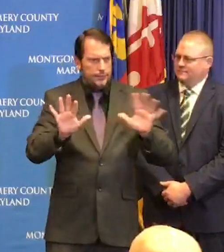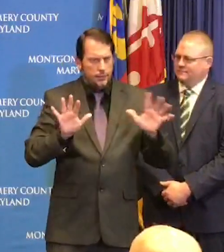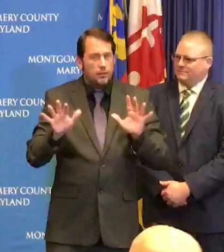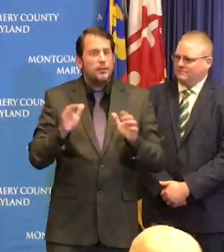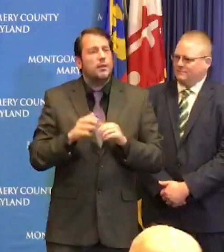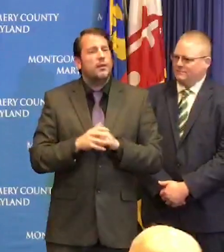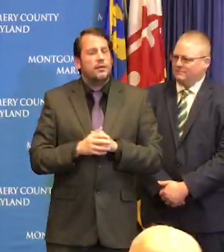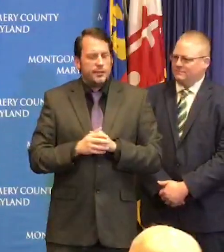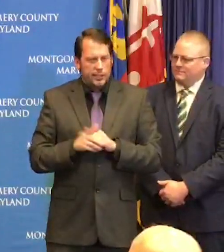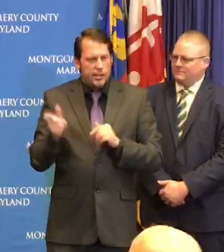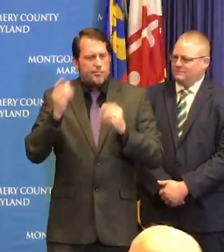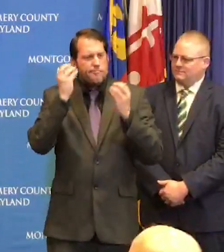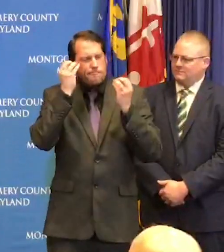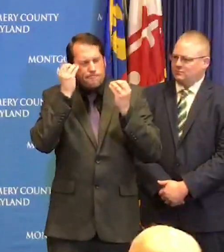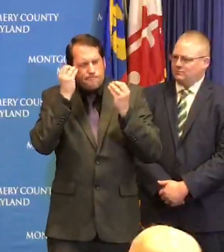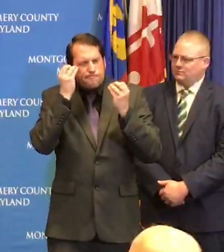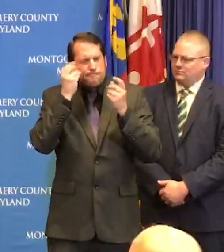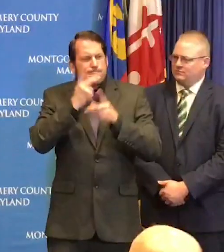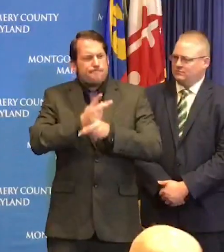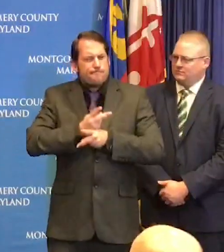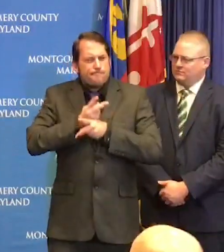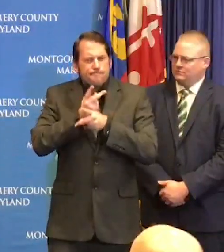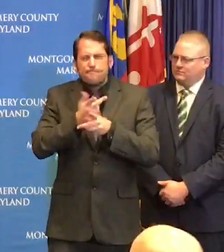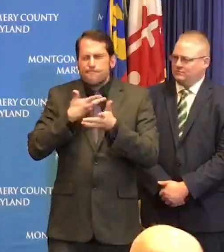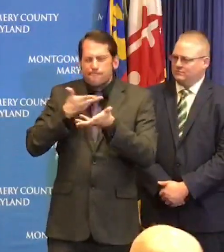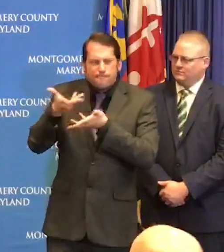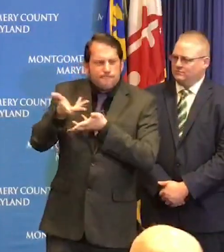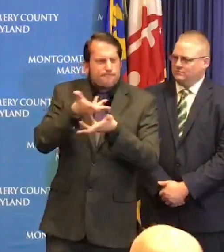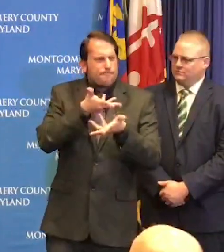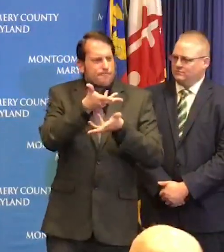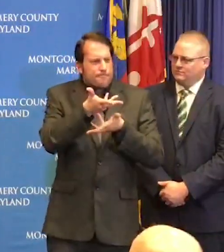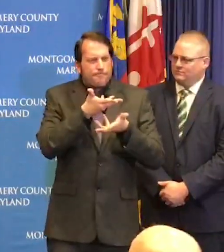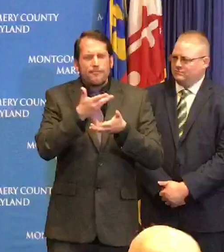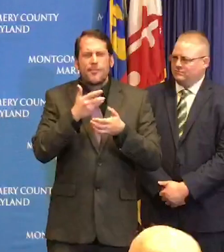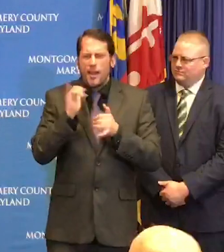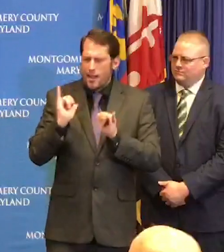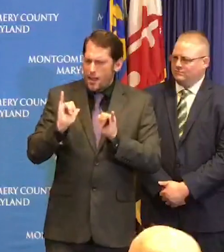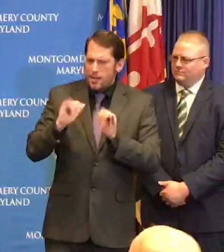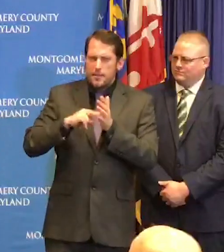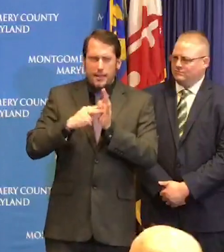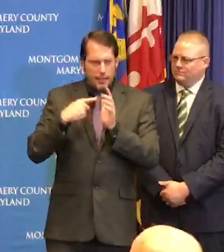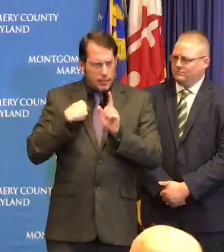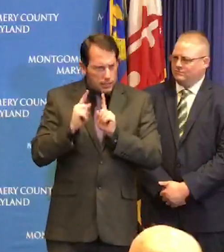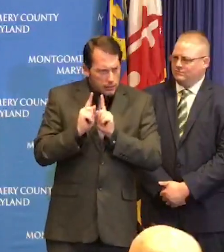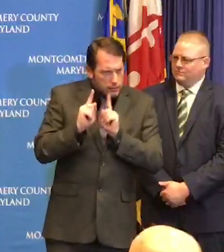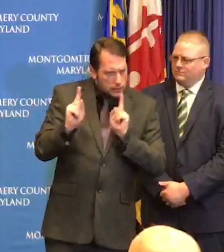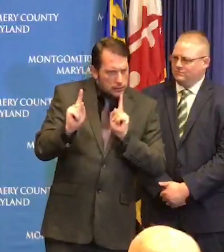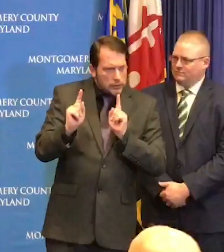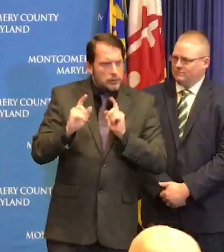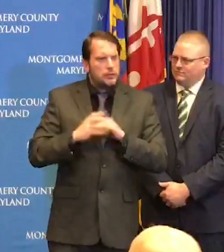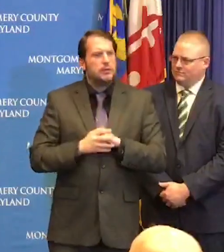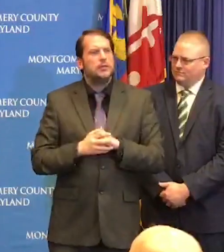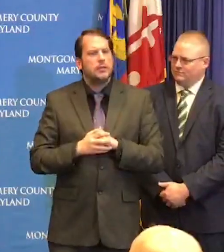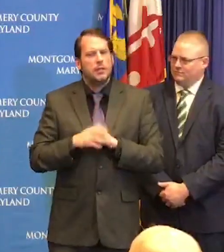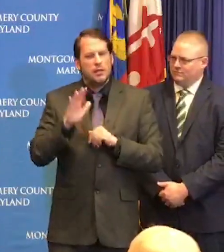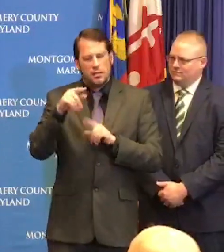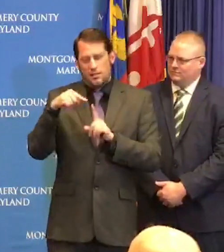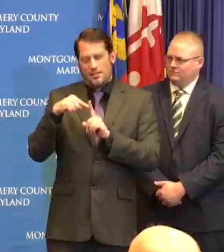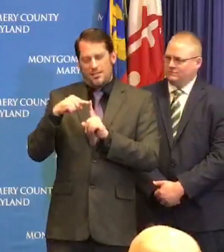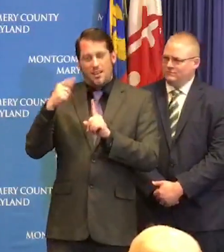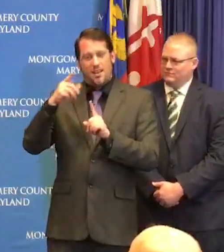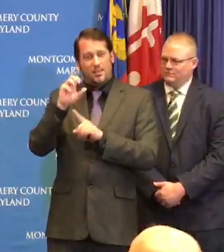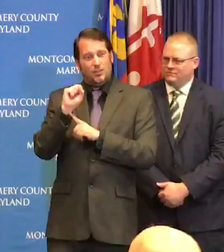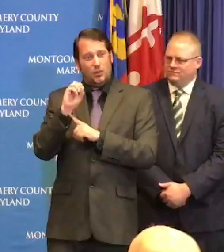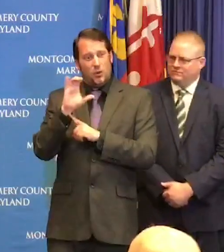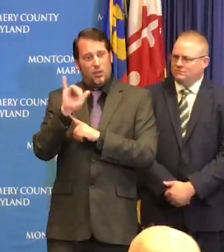of your interactions with other folks so yes there is a set definition we should stand a meter apart from each other or three feet apart